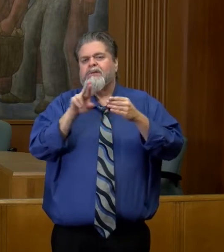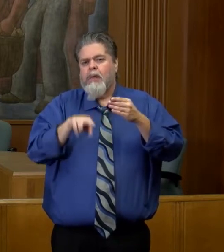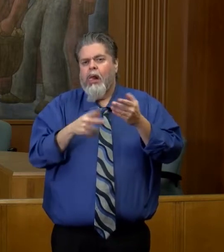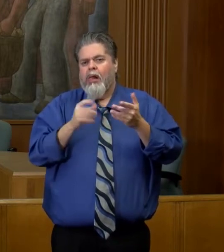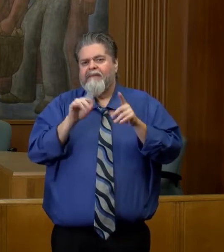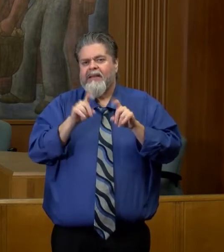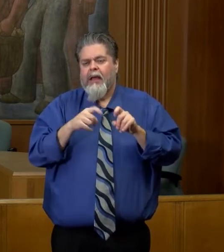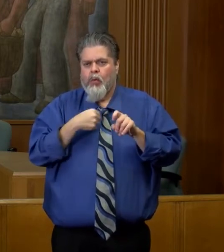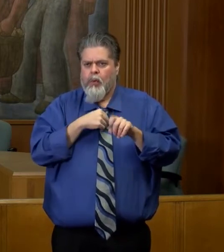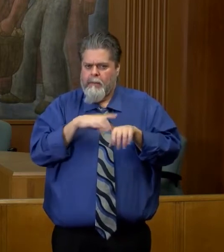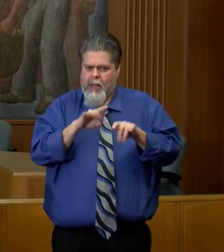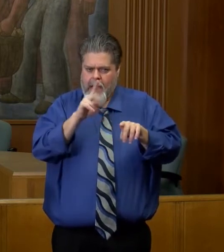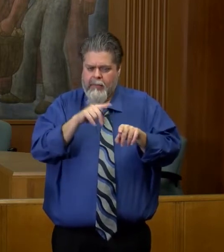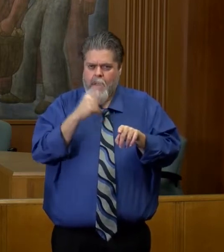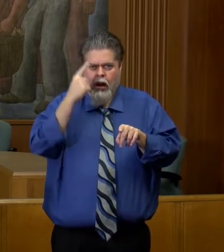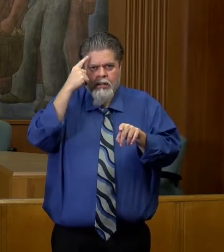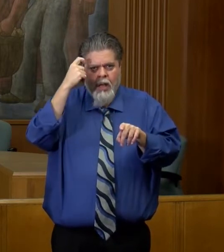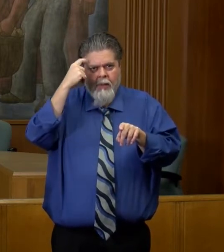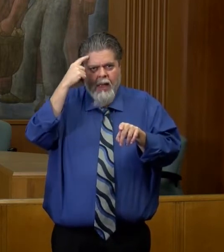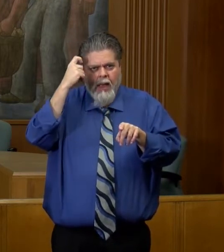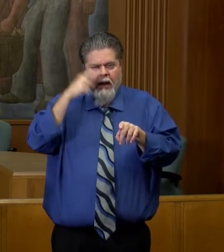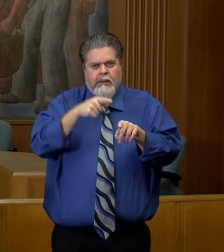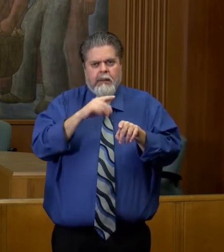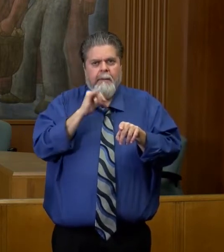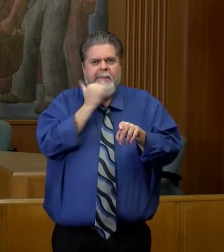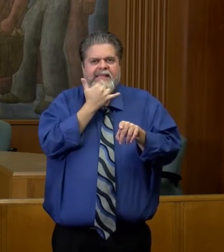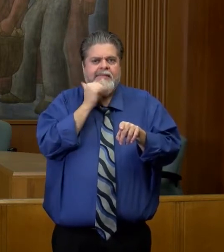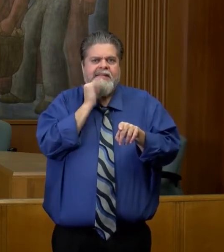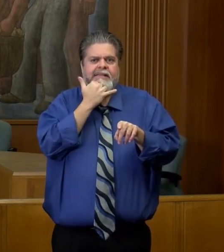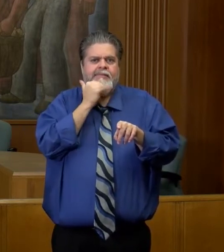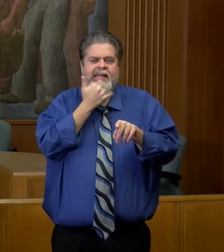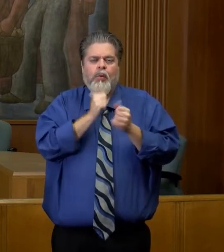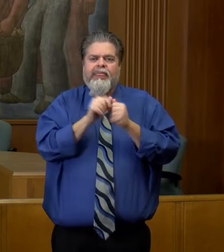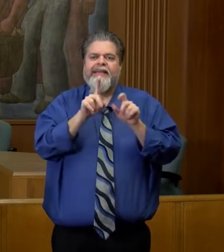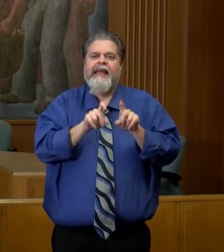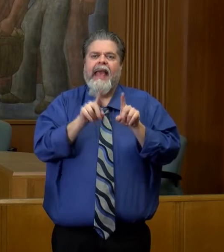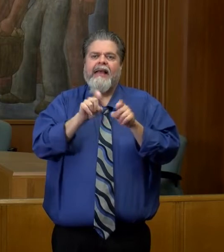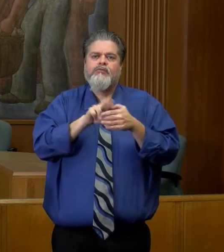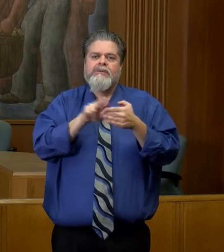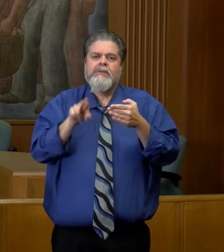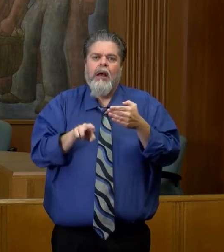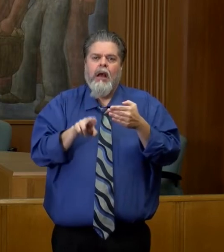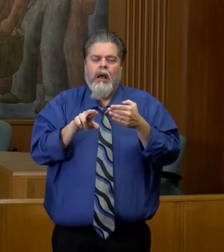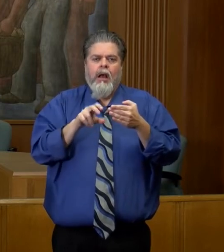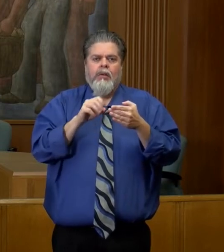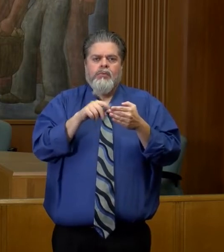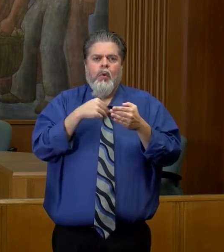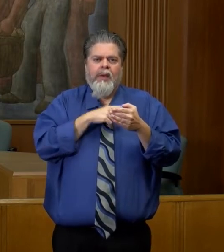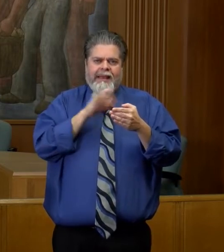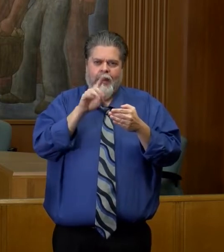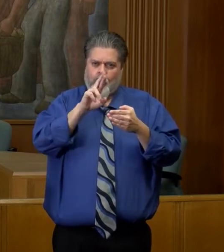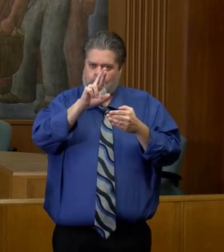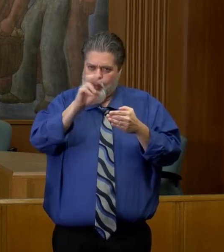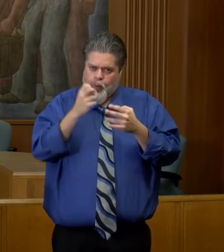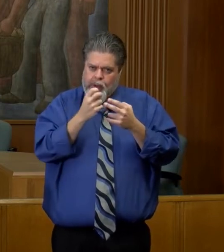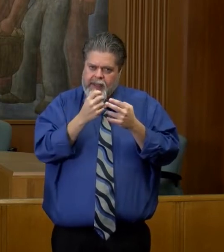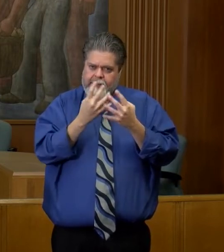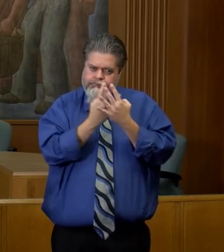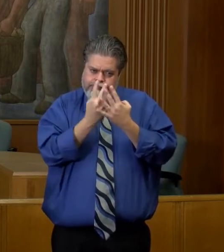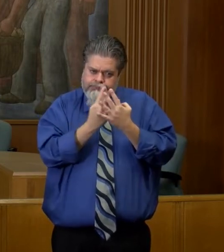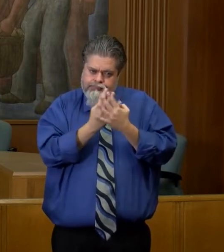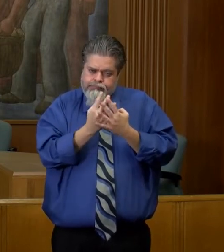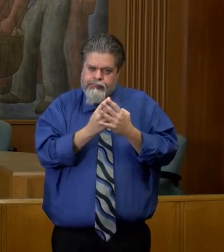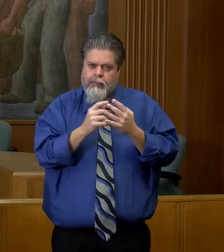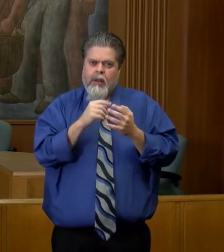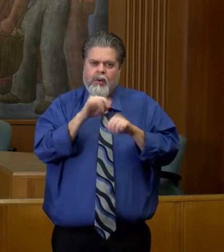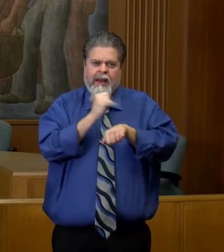that we could have some erroneous results. And that is being worked through as we speak and communication